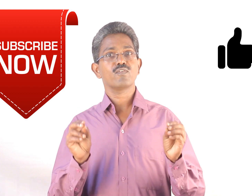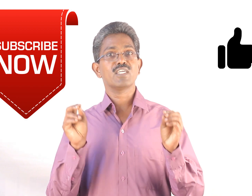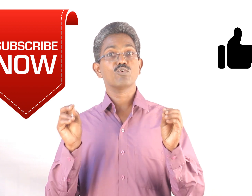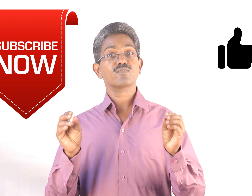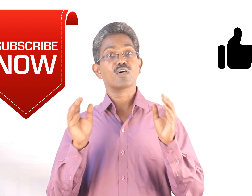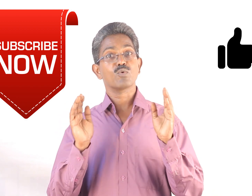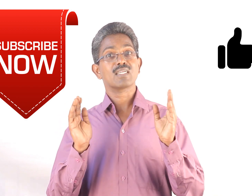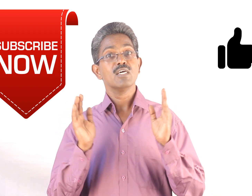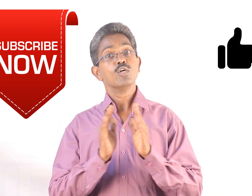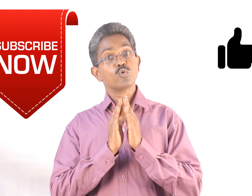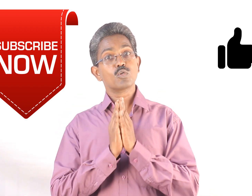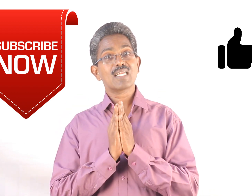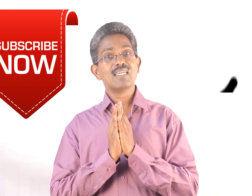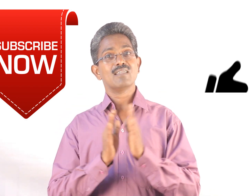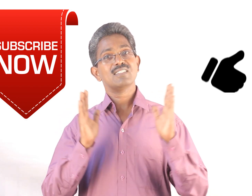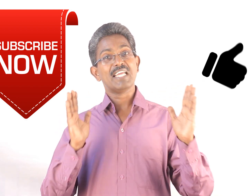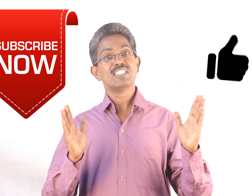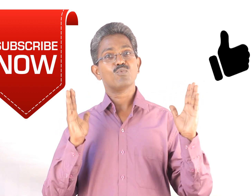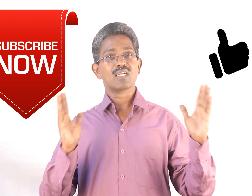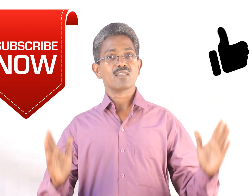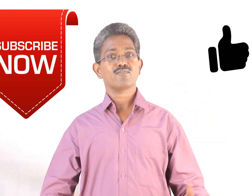useful videos for your total change in your life.